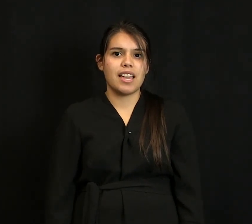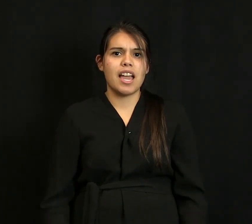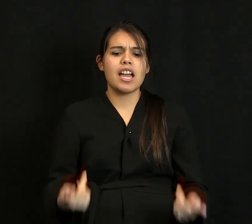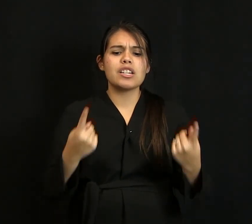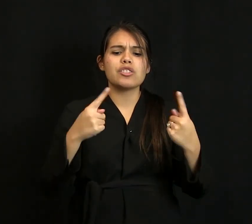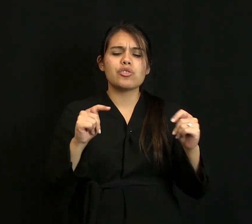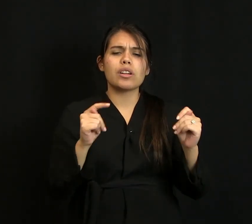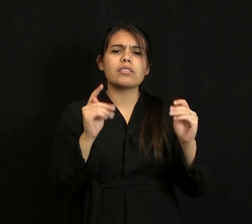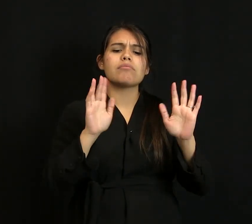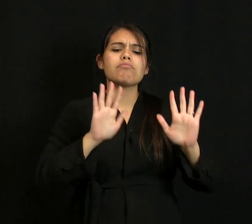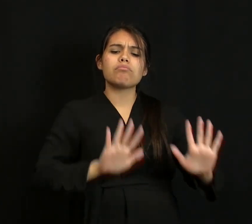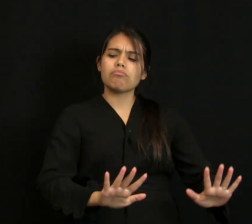I was a good egg.